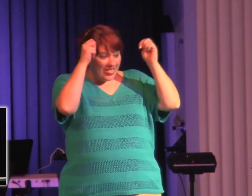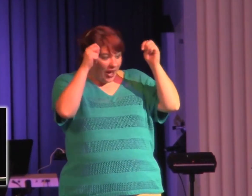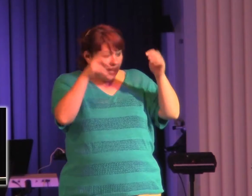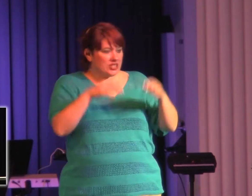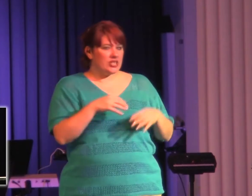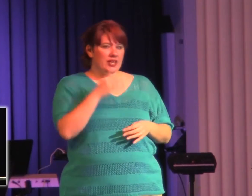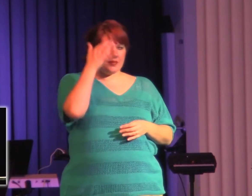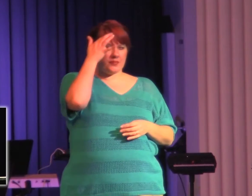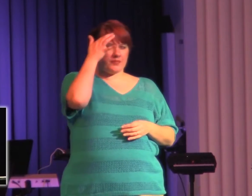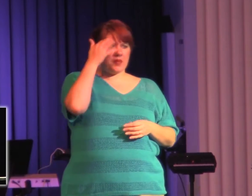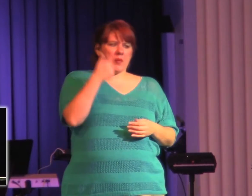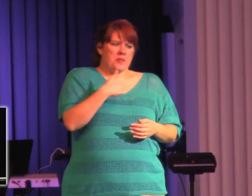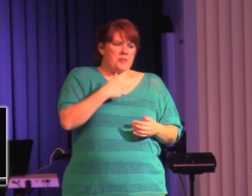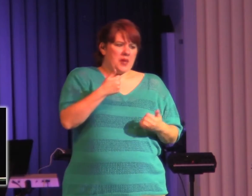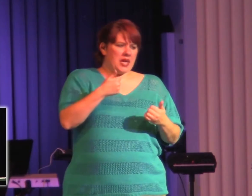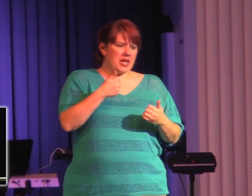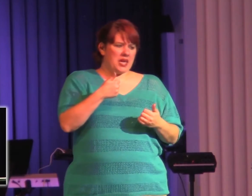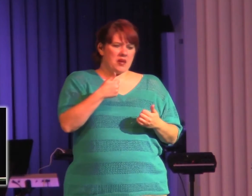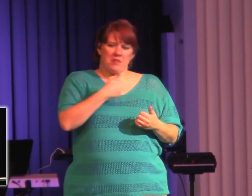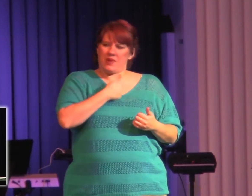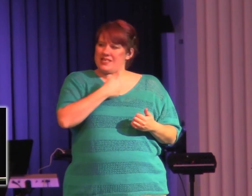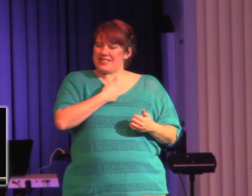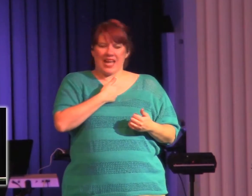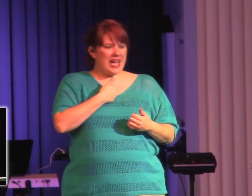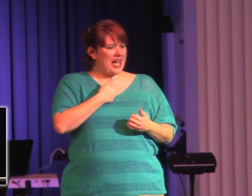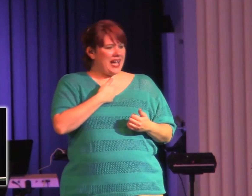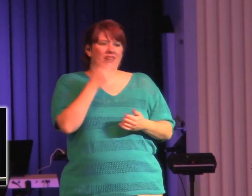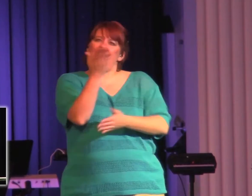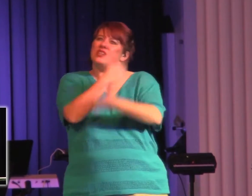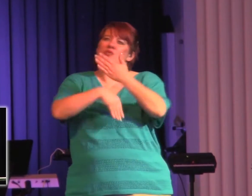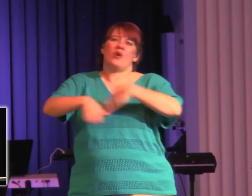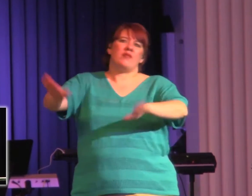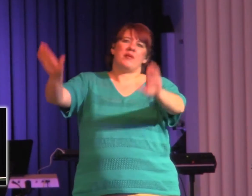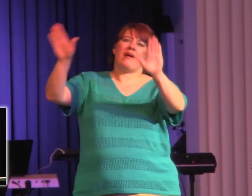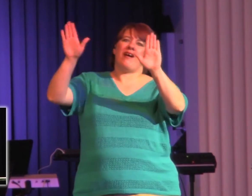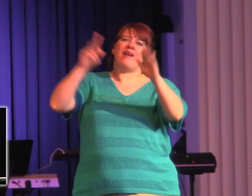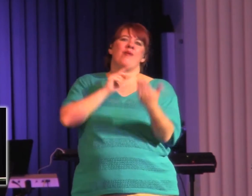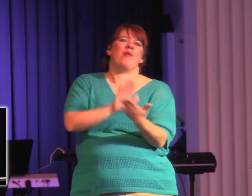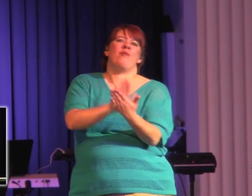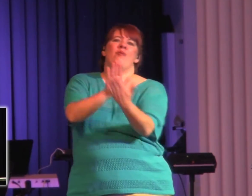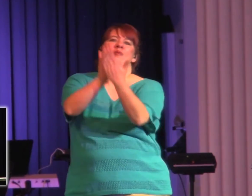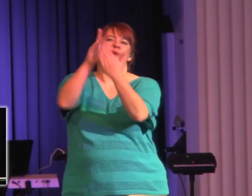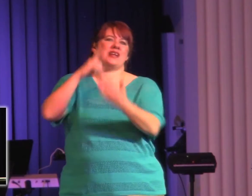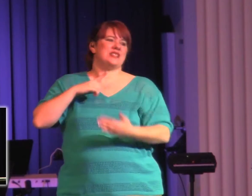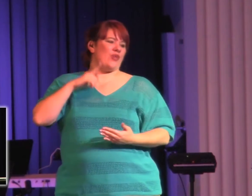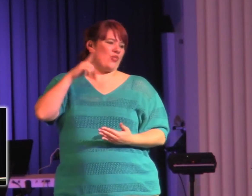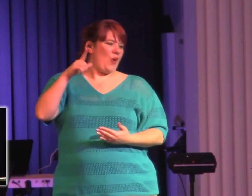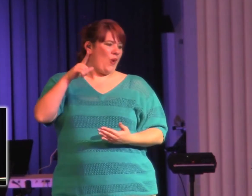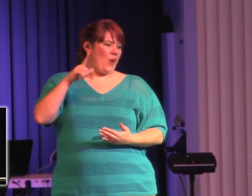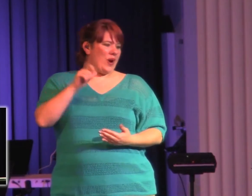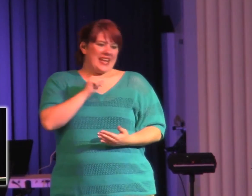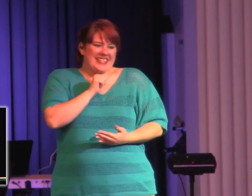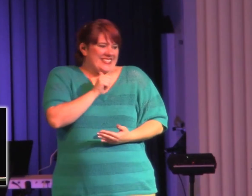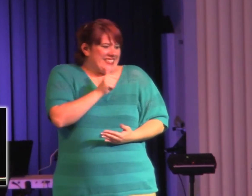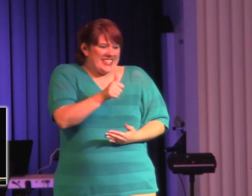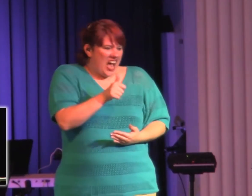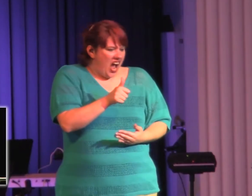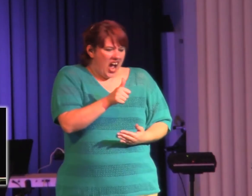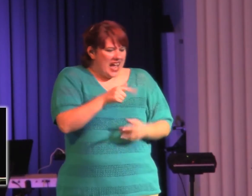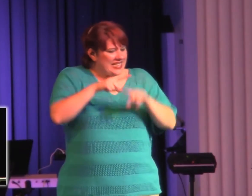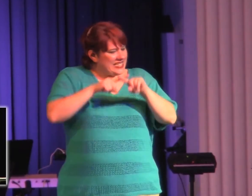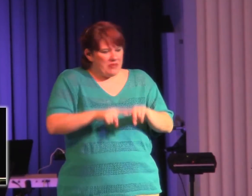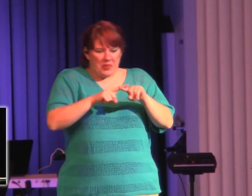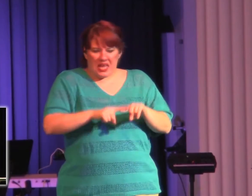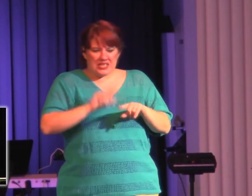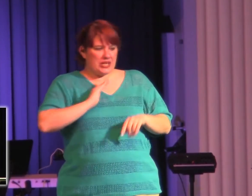But I just want to lift my hands for a second and praise the Lord that it's not based on our intellectual ability whether or not we come